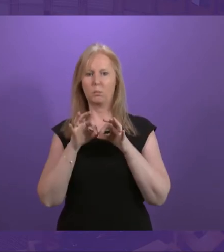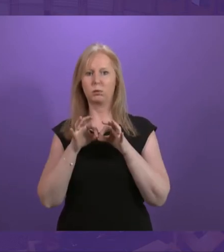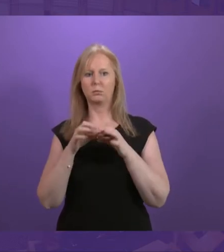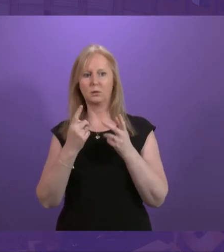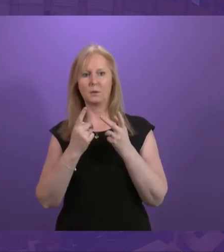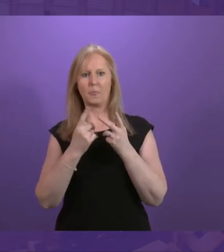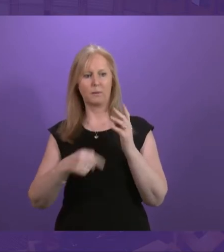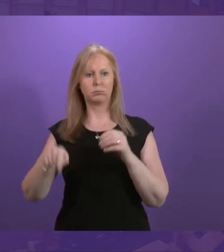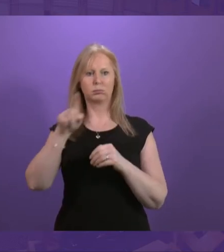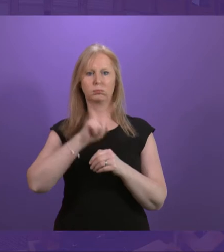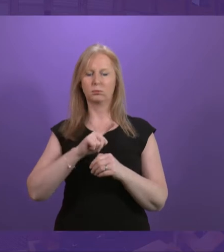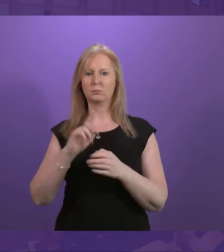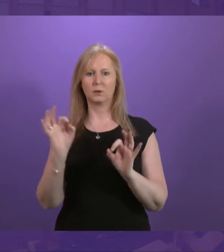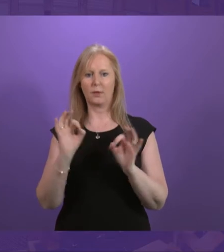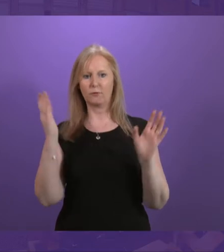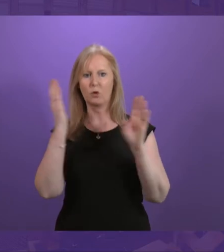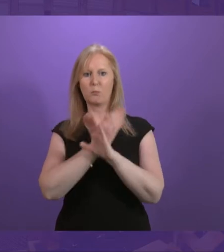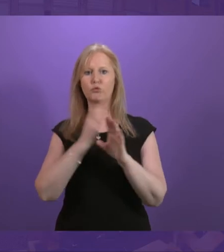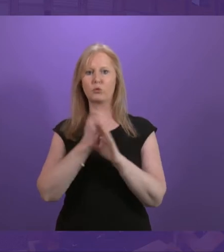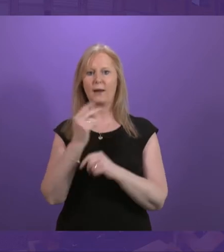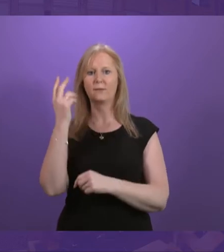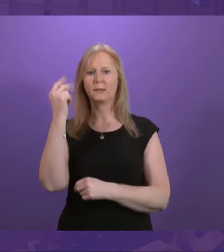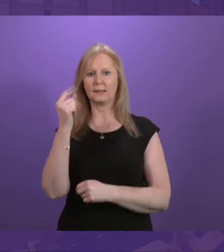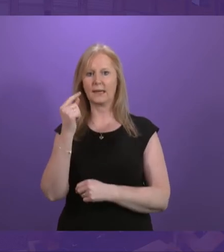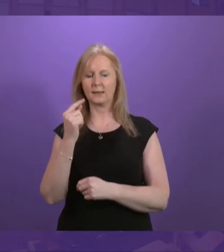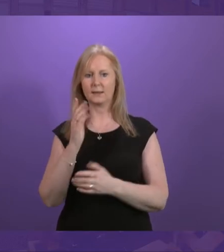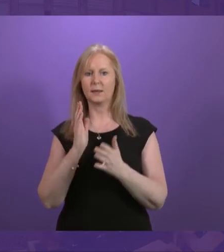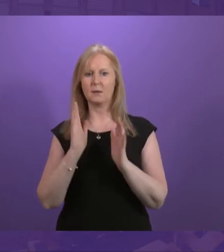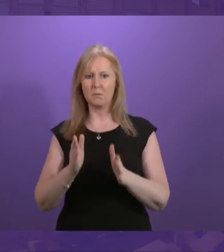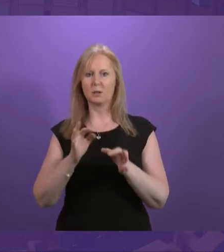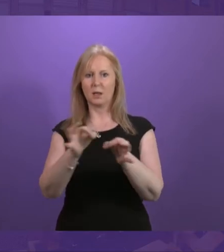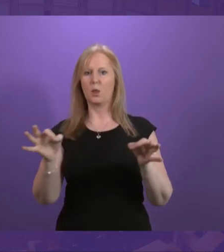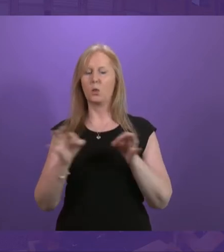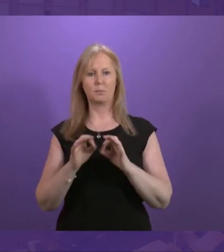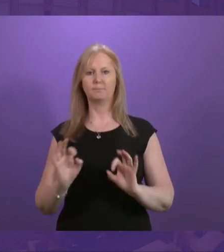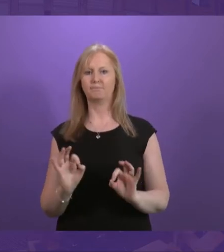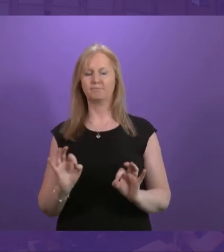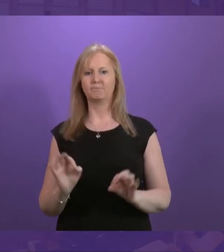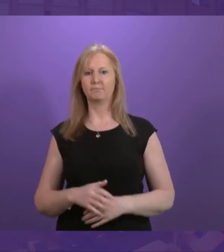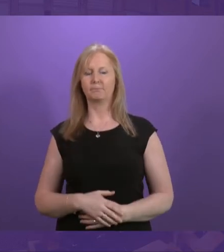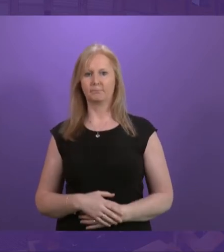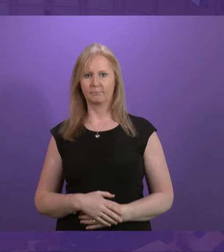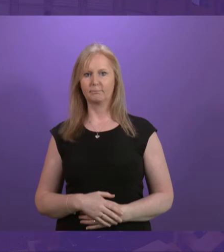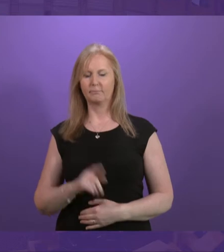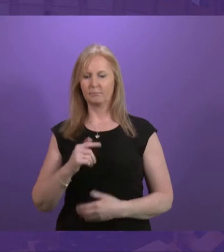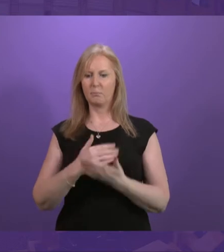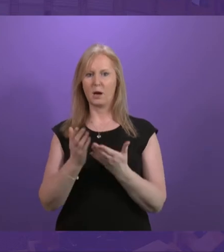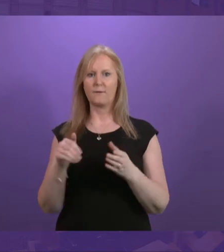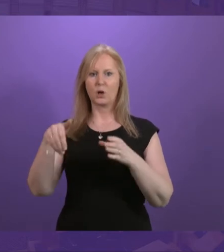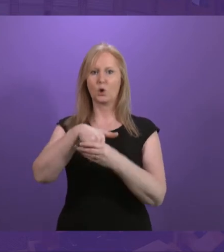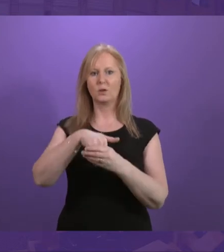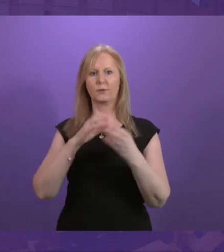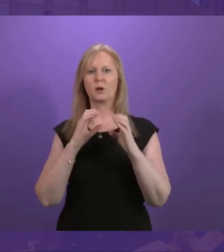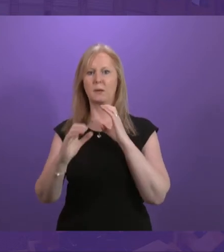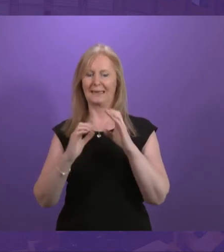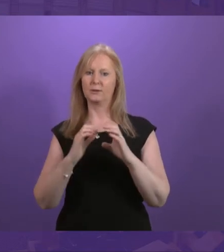requires private hires to include hearing loops. Hardly an example of inclusive communication.